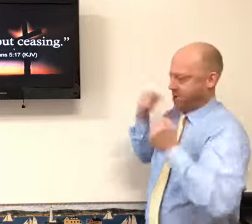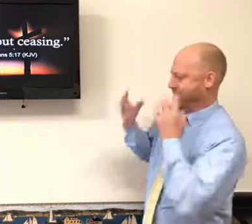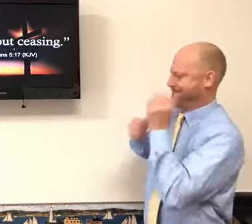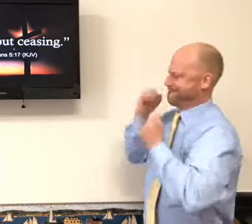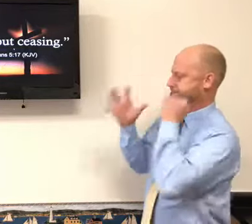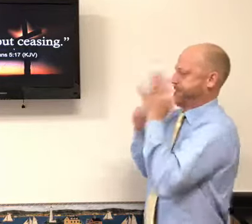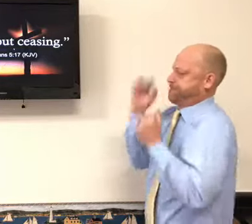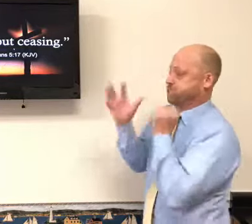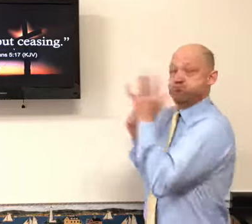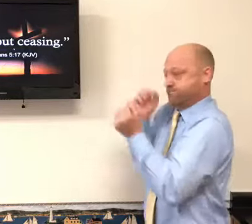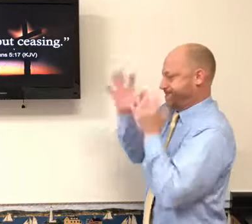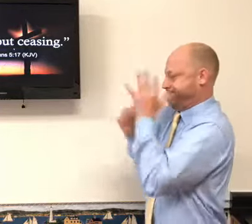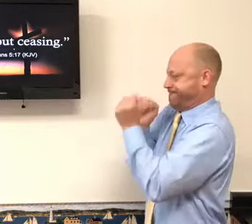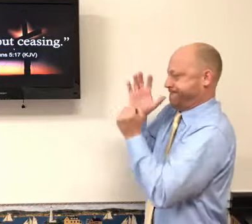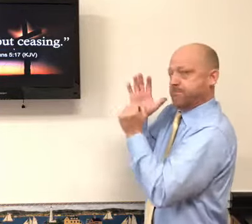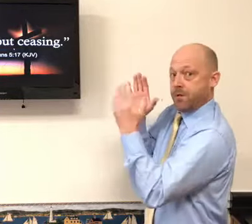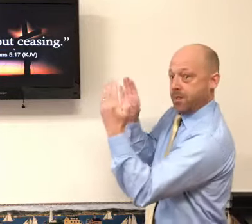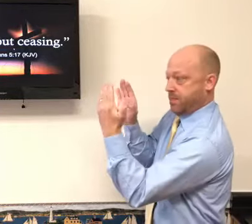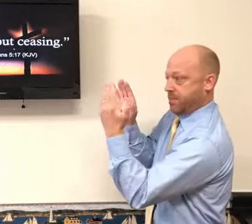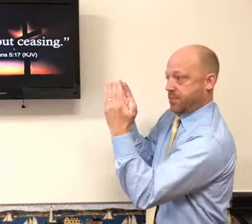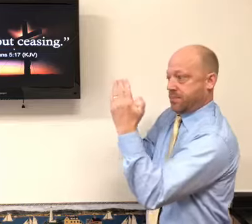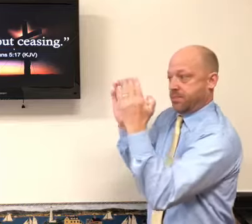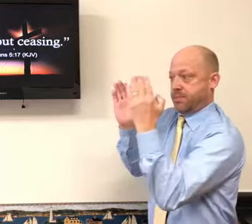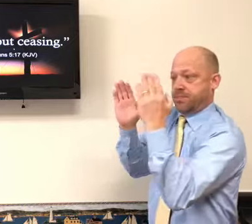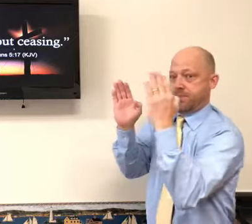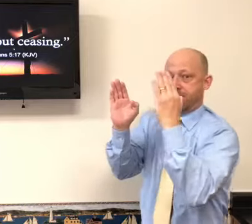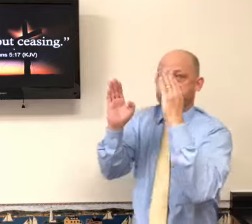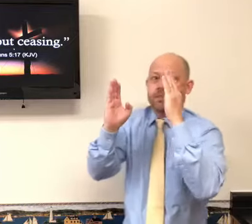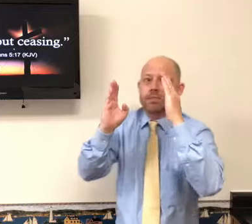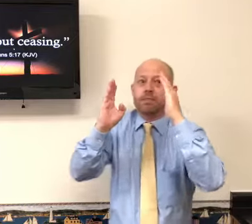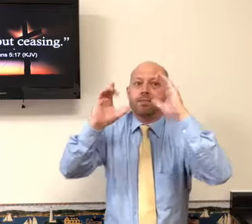send it. There's nobody there, so you're kind of talking to yourself.